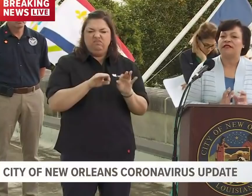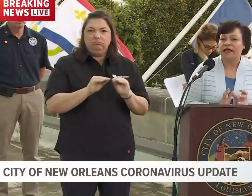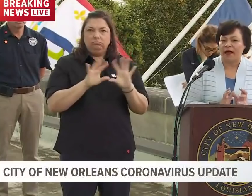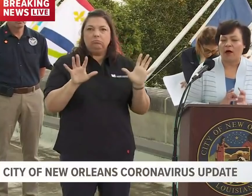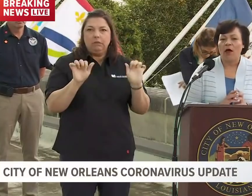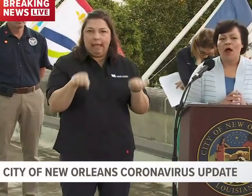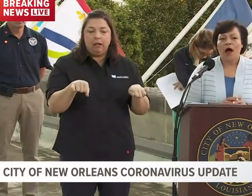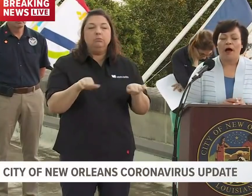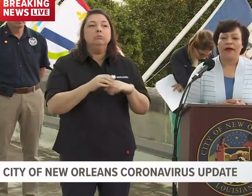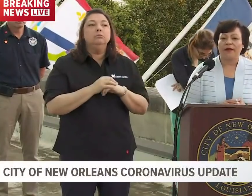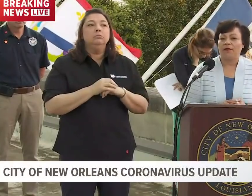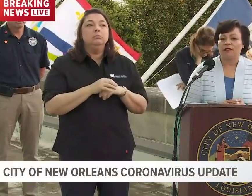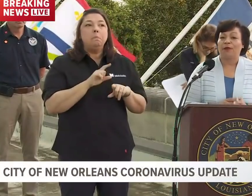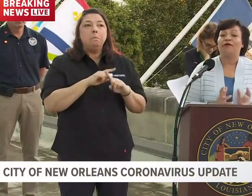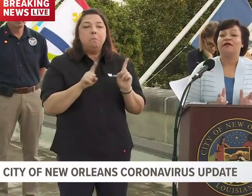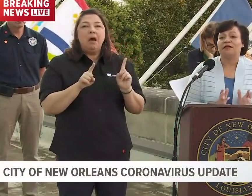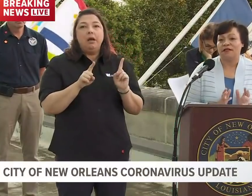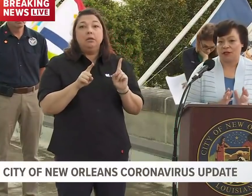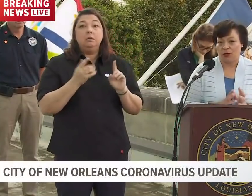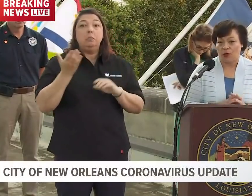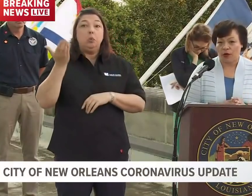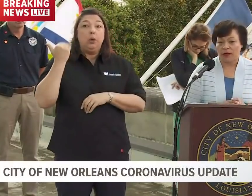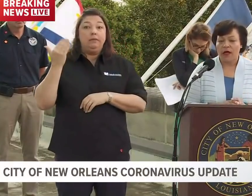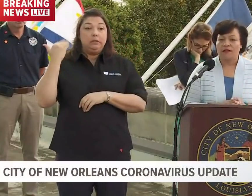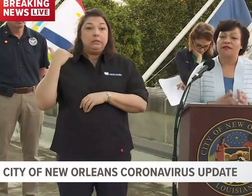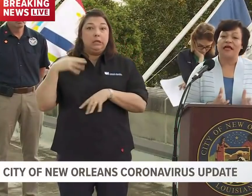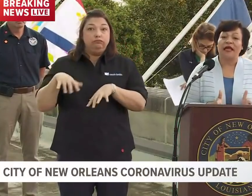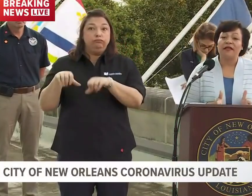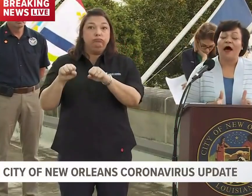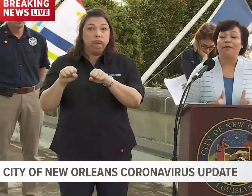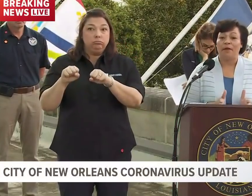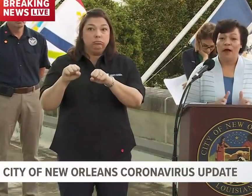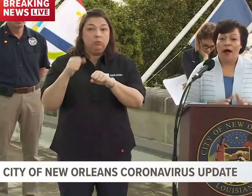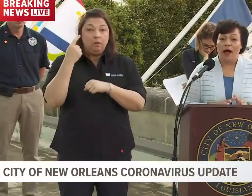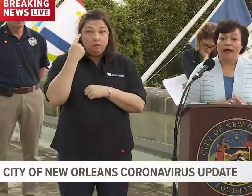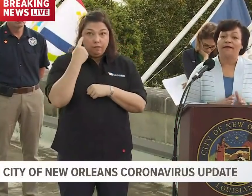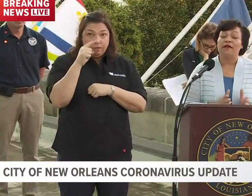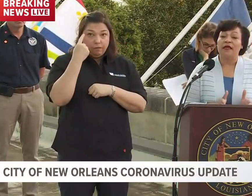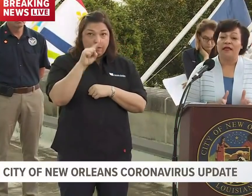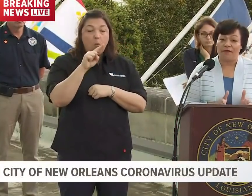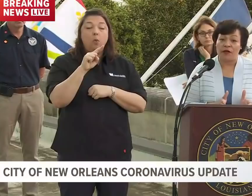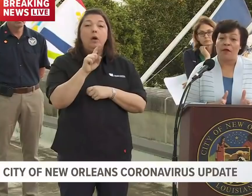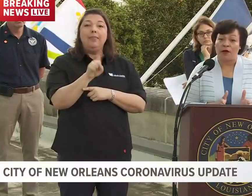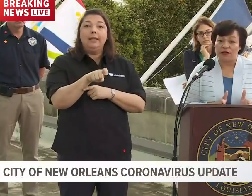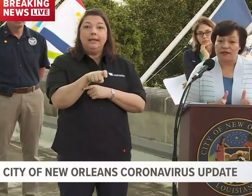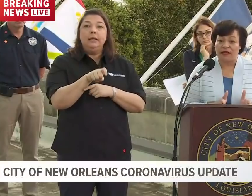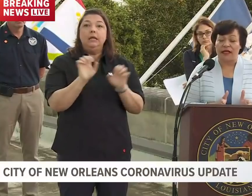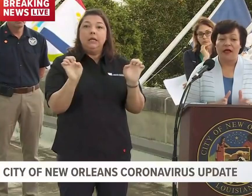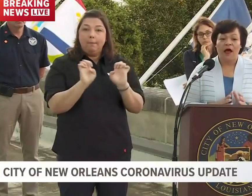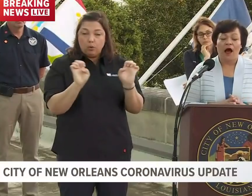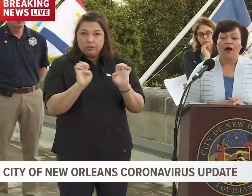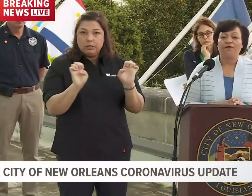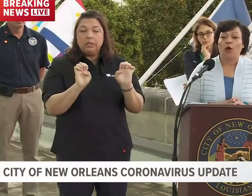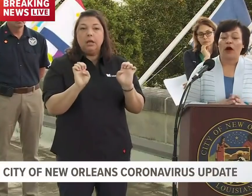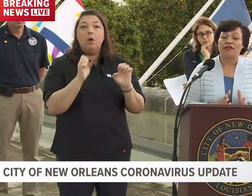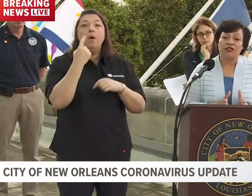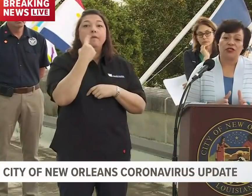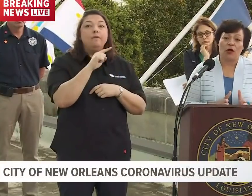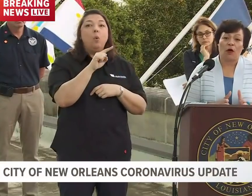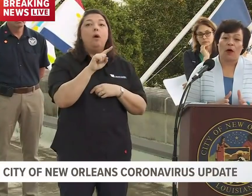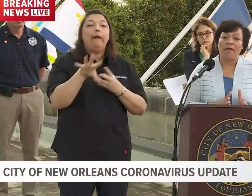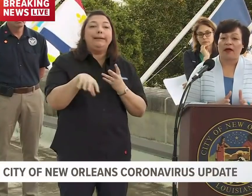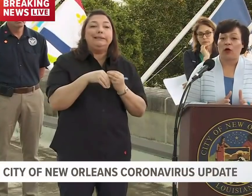more in detail, but it was previously secured to stand up in the need of an emergency for